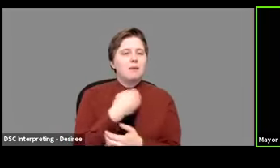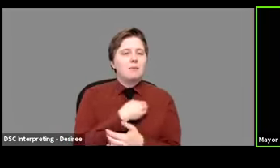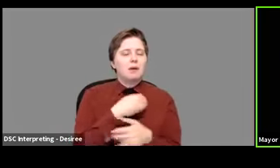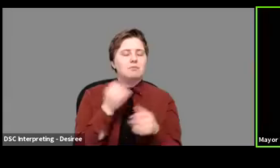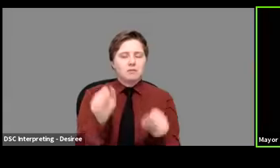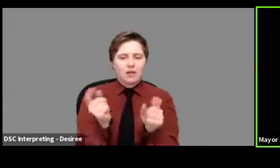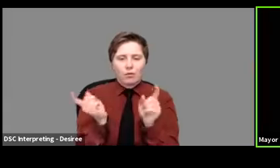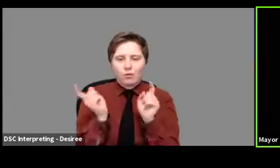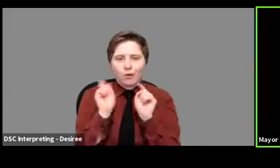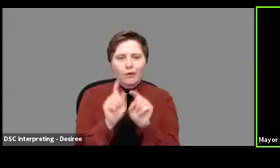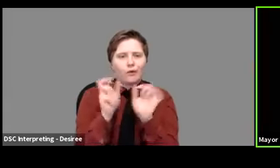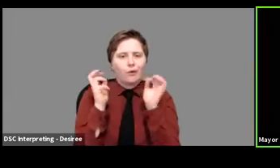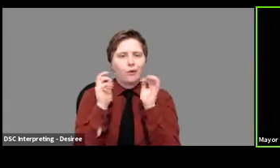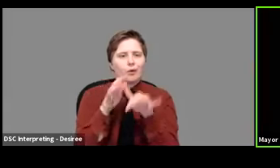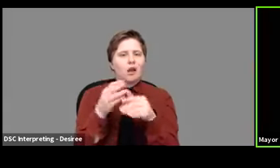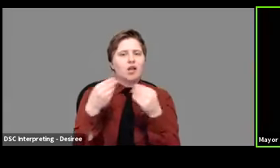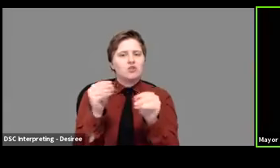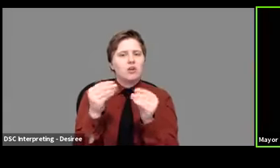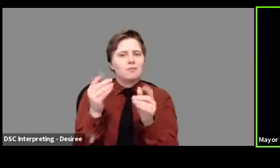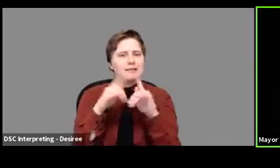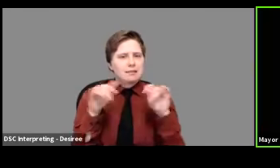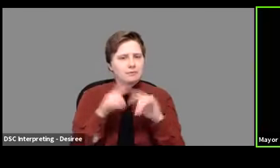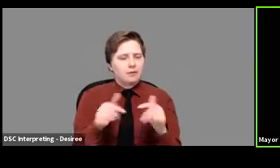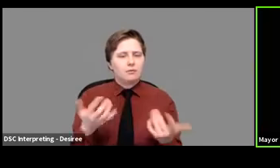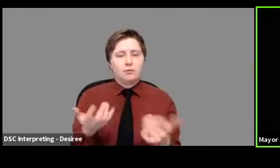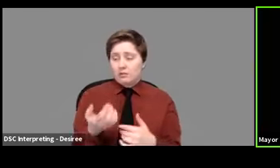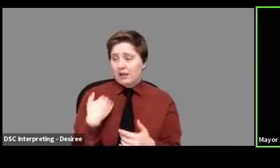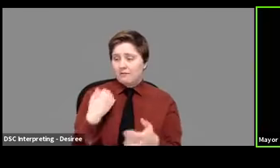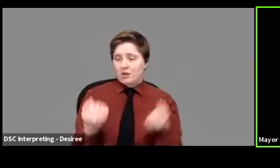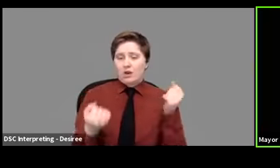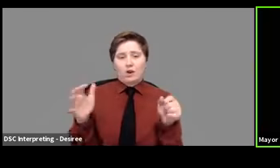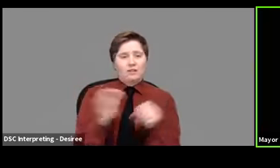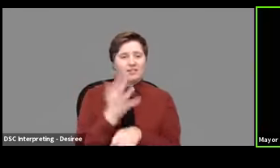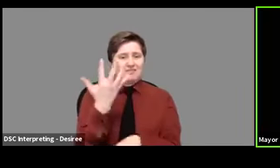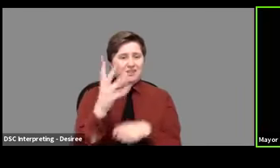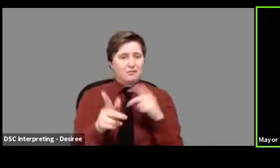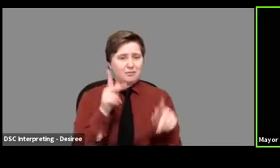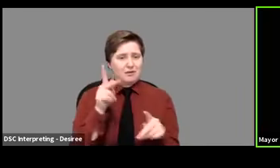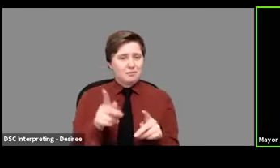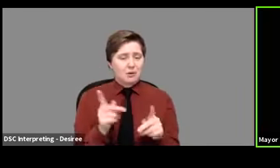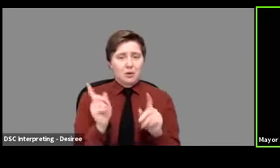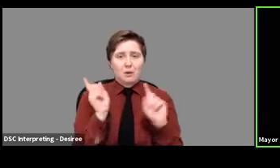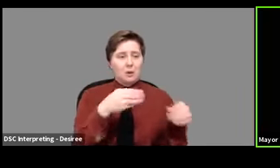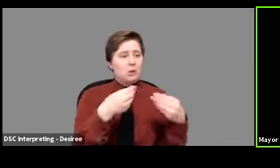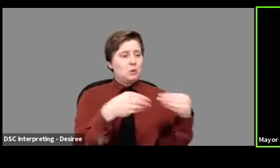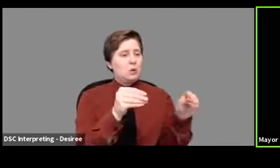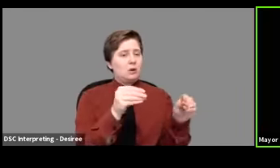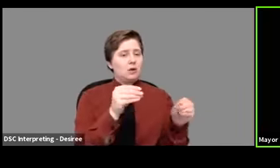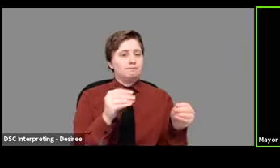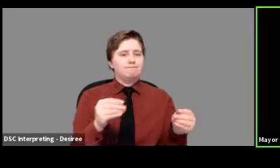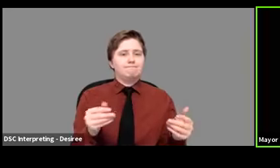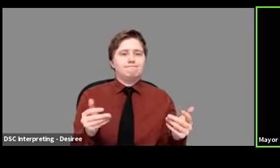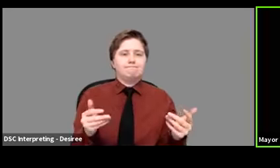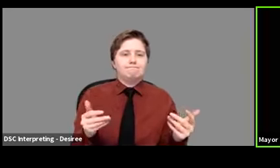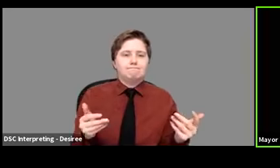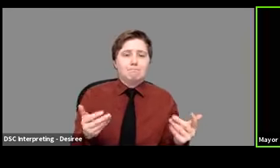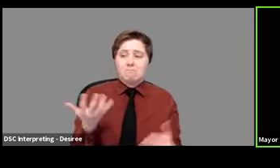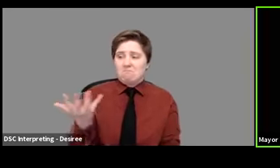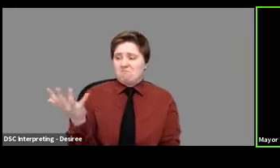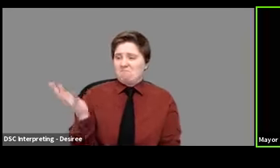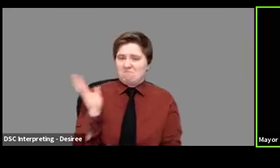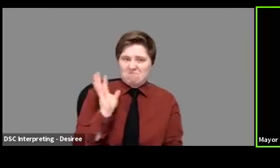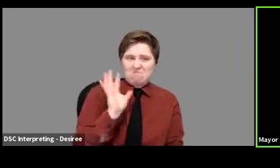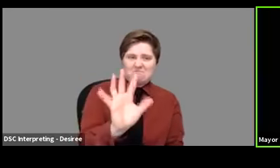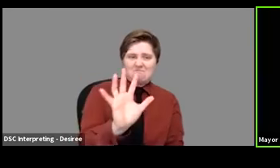that could come in and shop. So, you you got a car of, uh, five people that goes to a retail store. Maybe all five of them